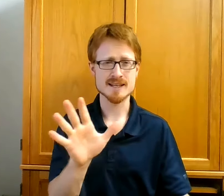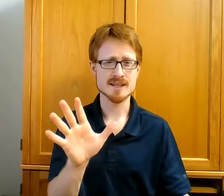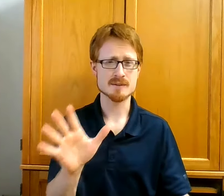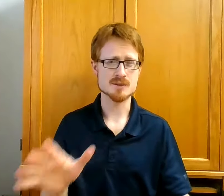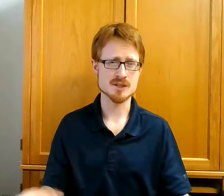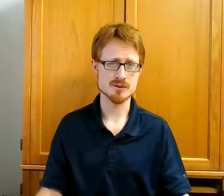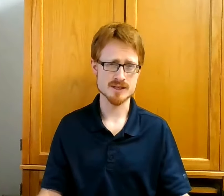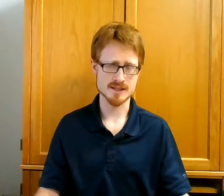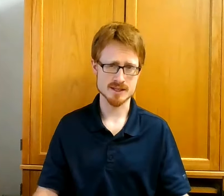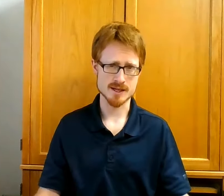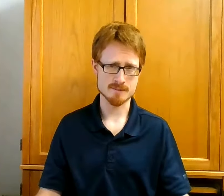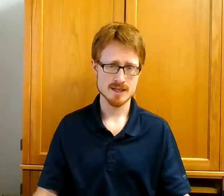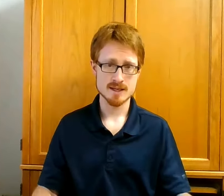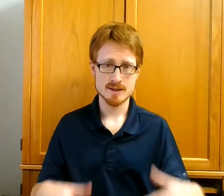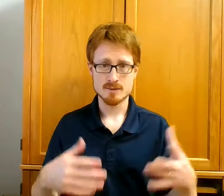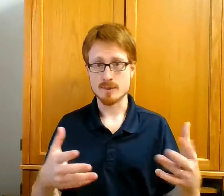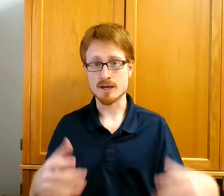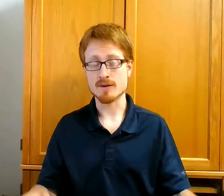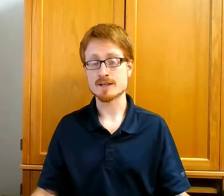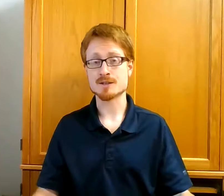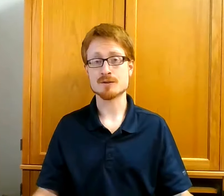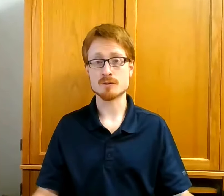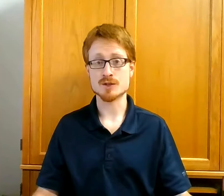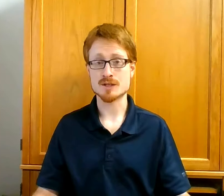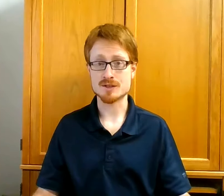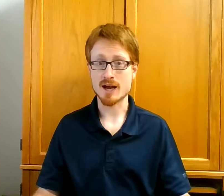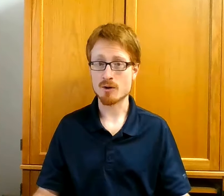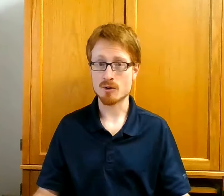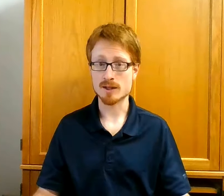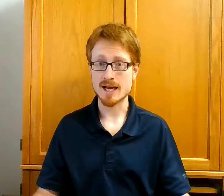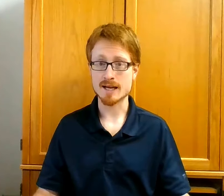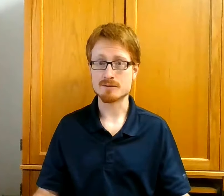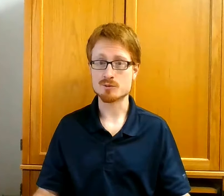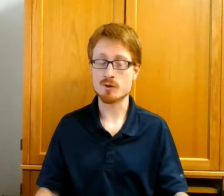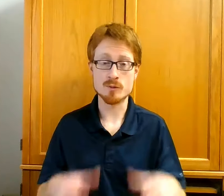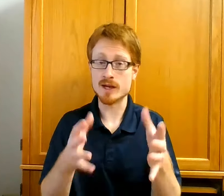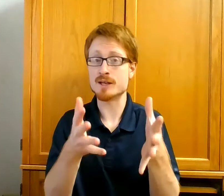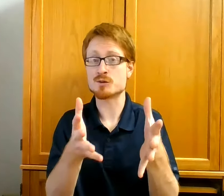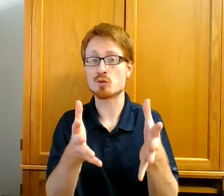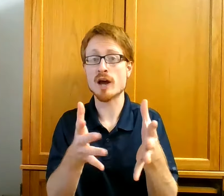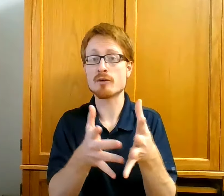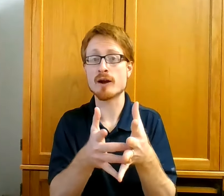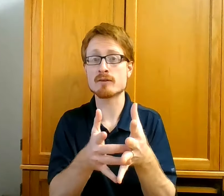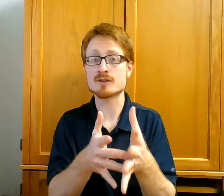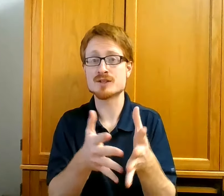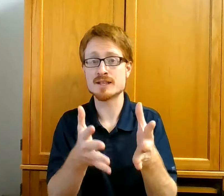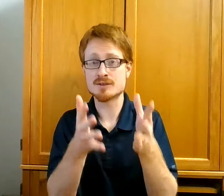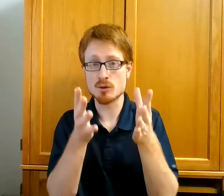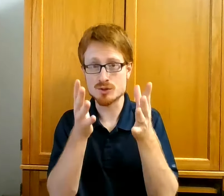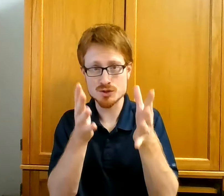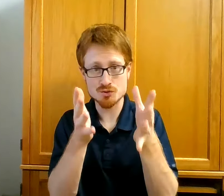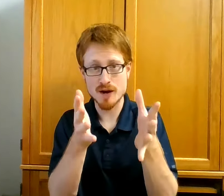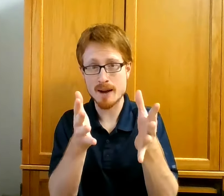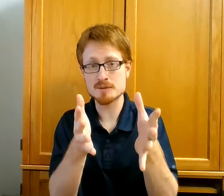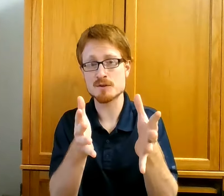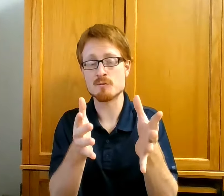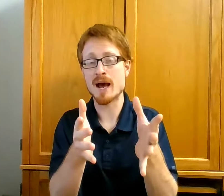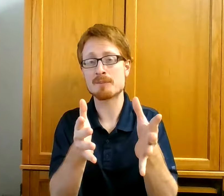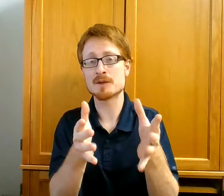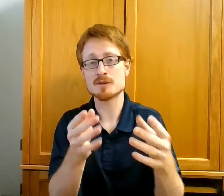him seriously. Many of us have known Jesus our whole lives. We've been his brother ever since. Those drops of baptism